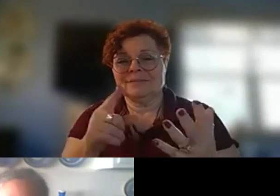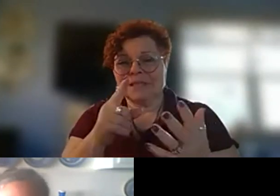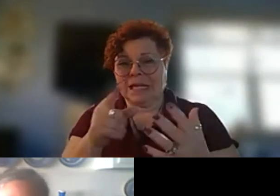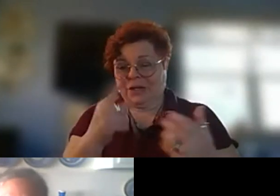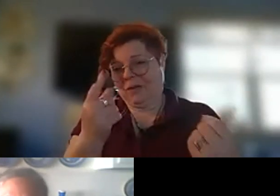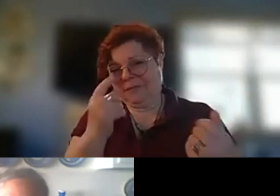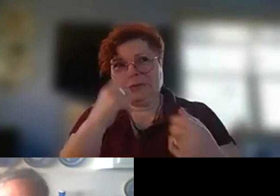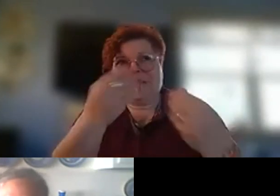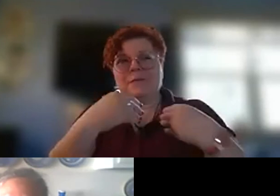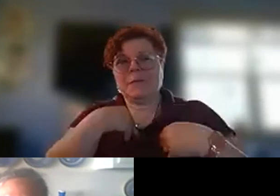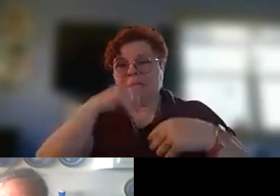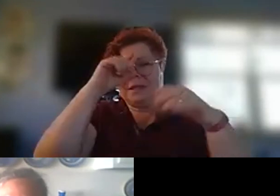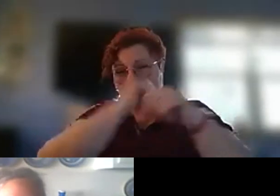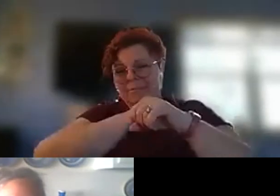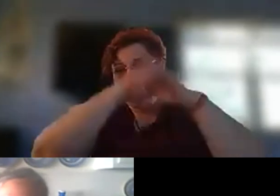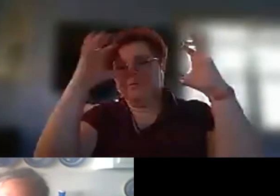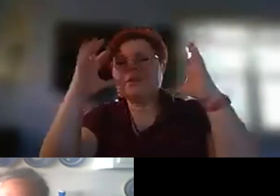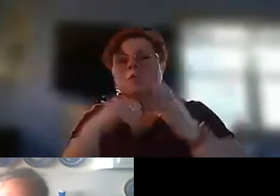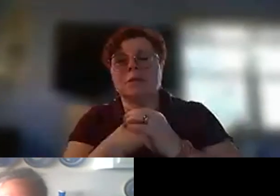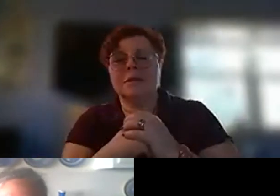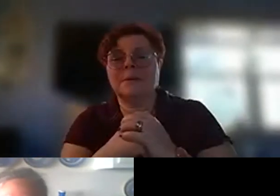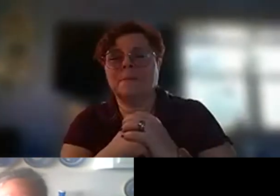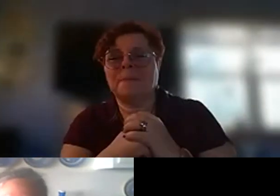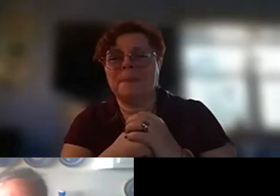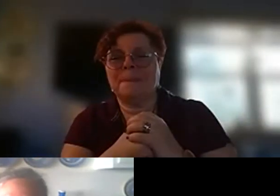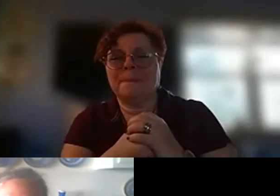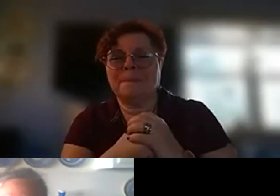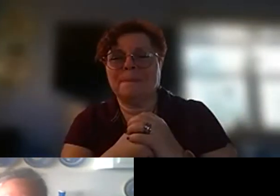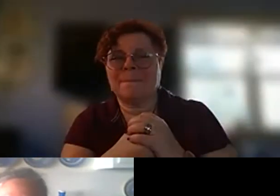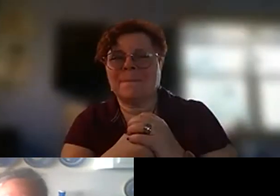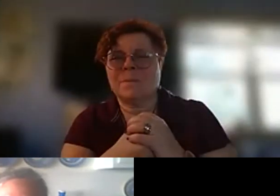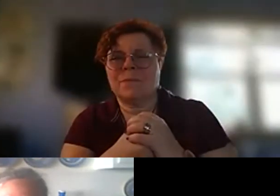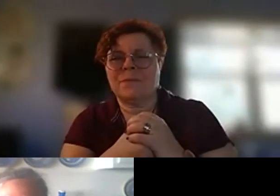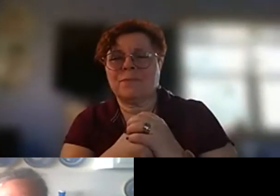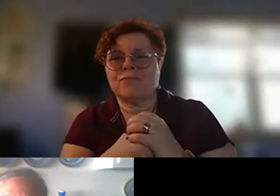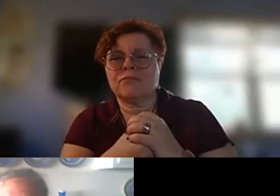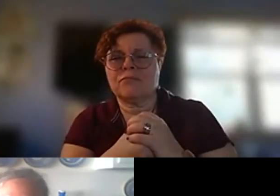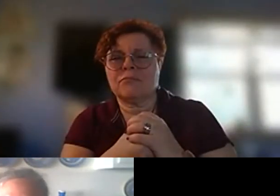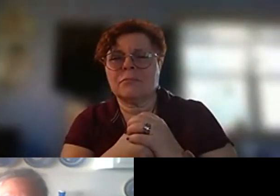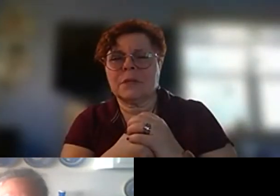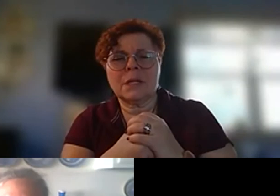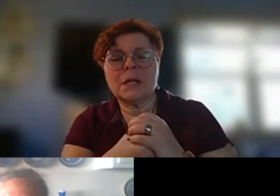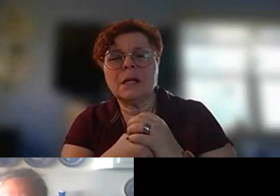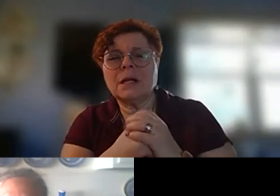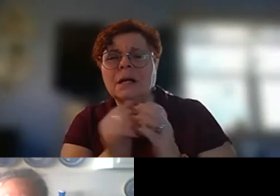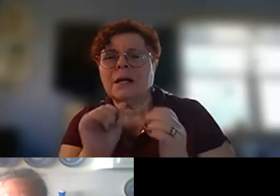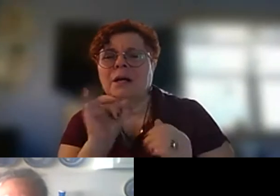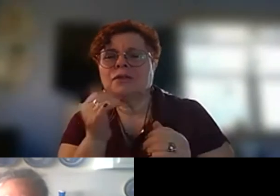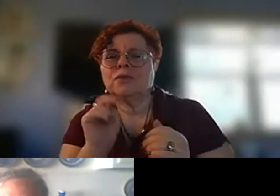you know to give me the what am i to answer oh oh i'm sorry joan hold on just a second please